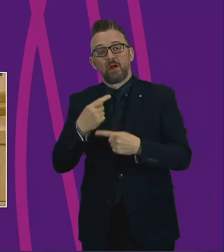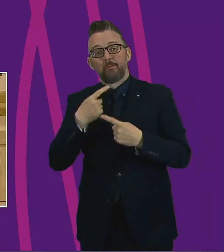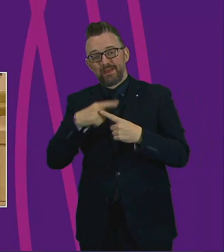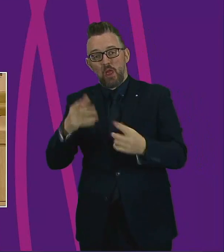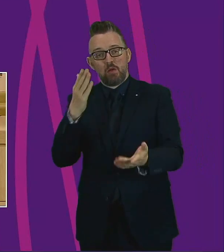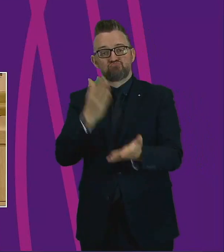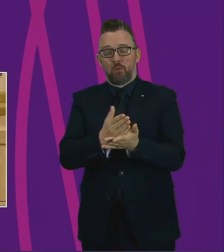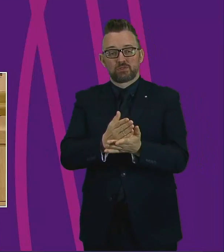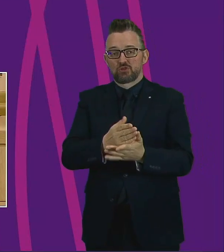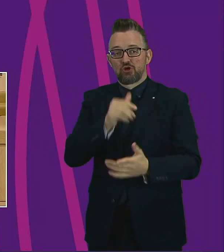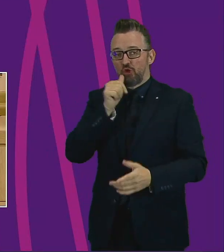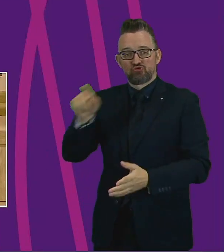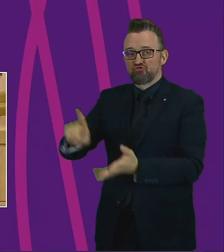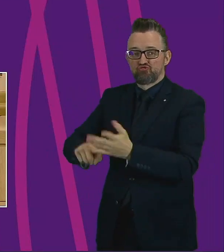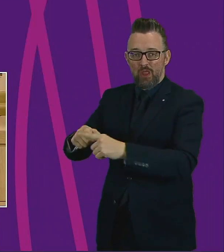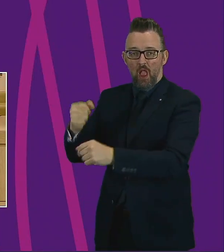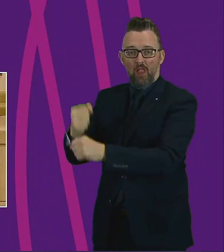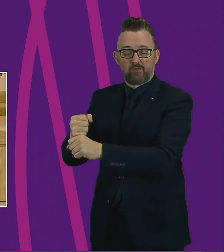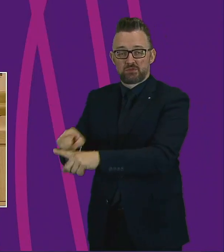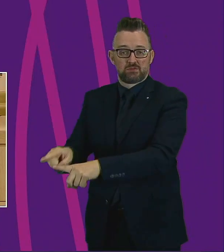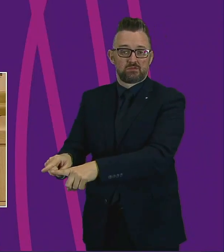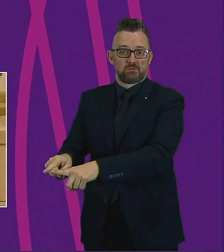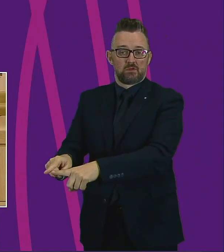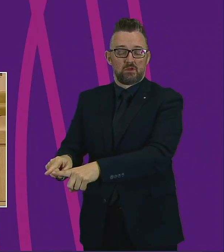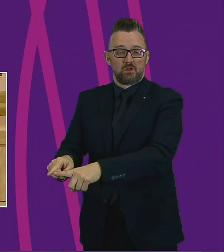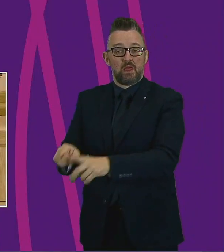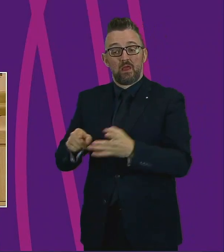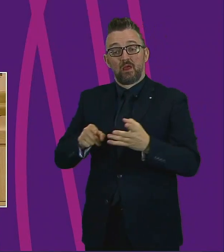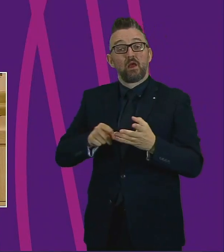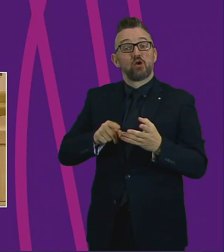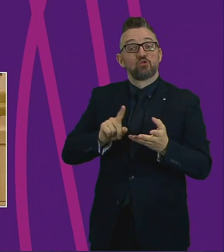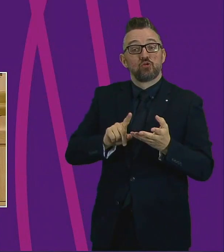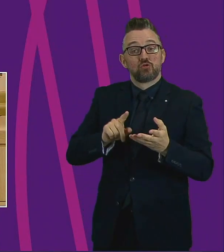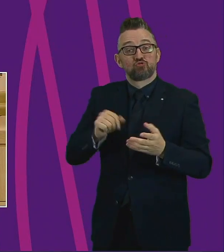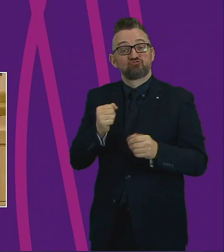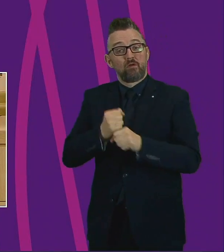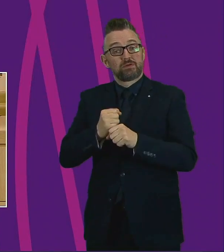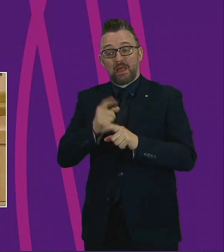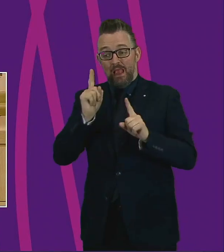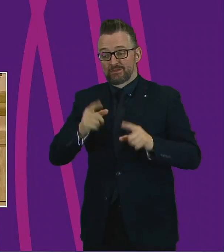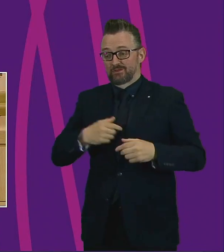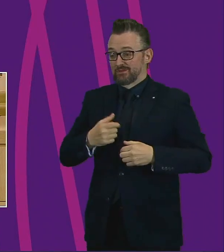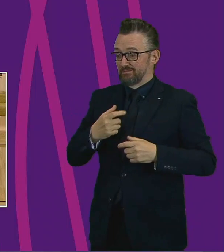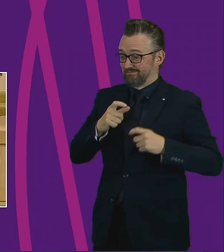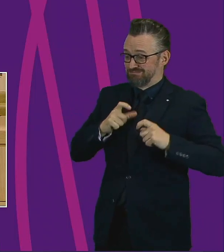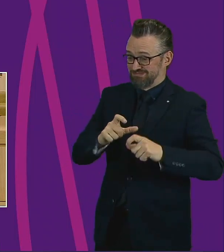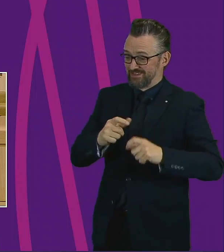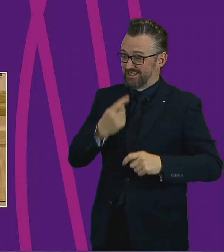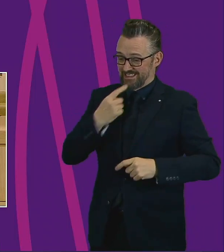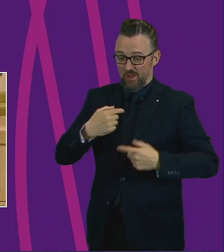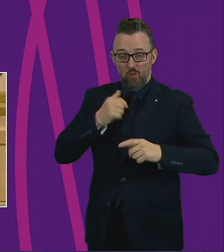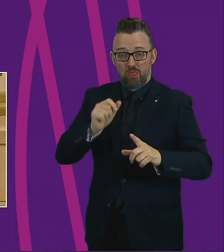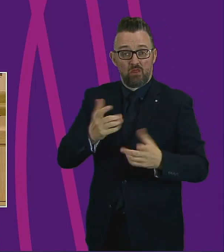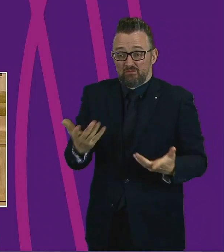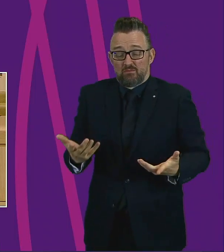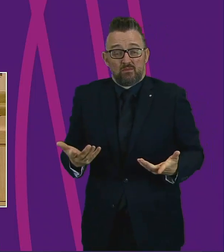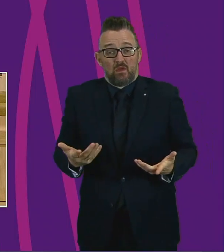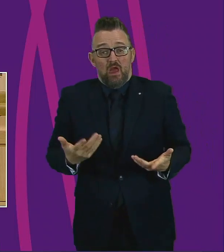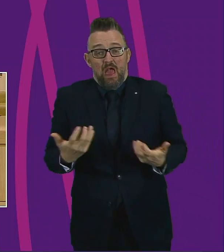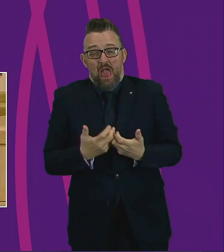promise, not the UK Government. And if they can't hold themselves to their own promises, what hope have we got to do in the Highlands?